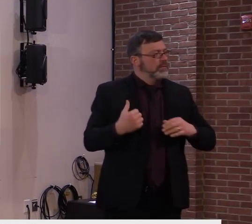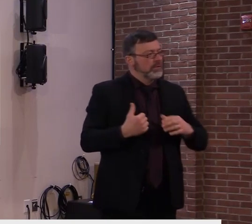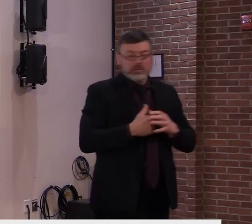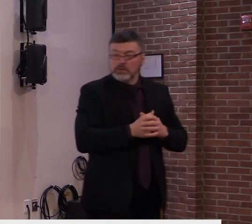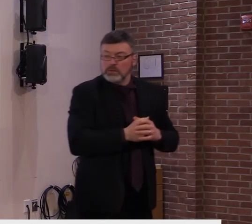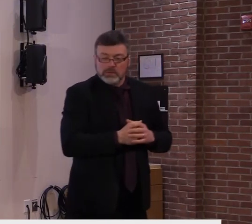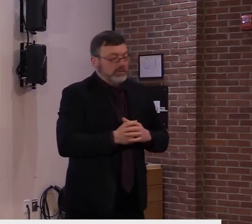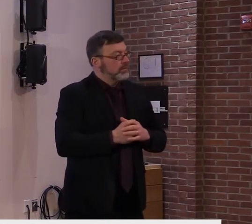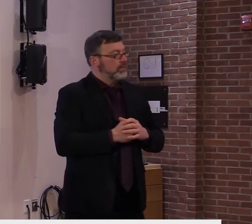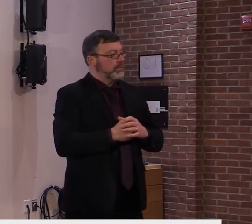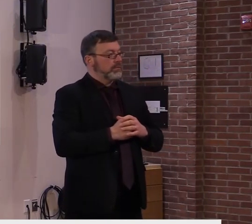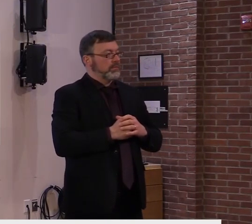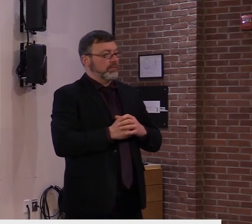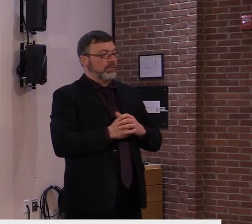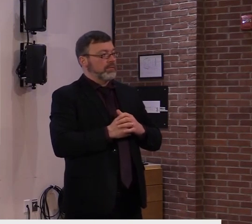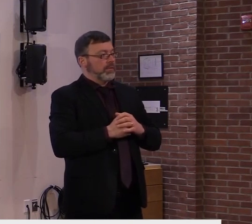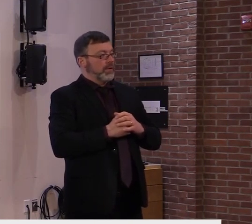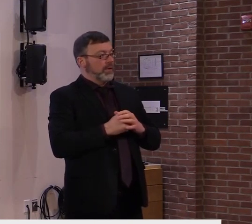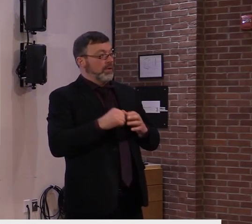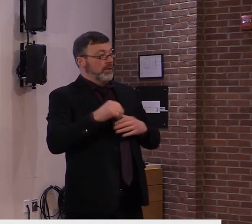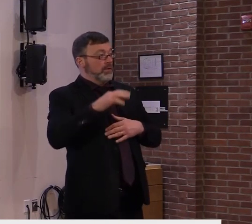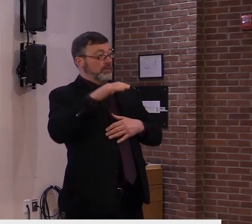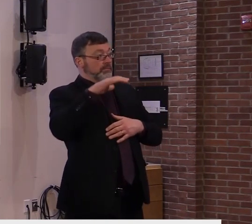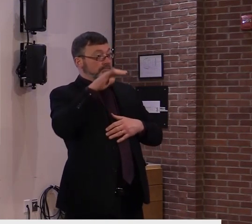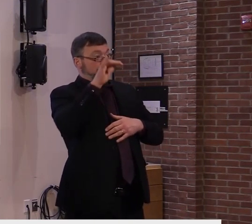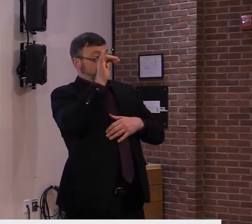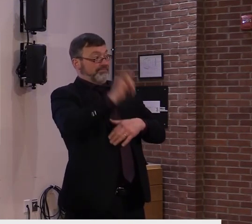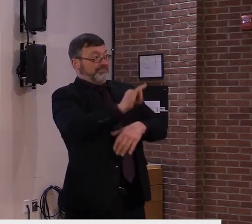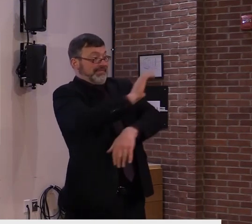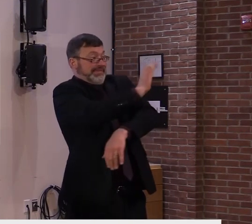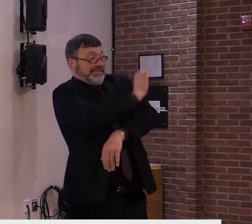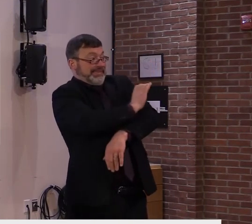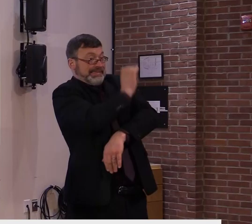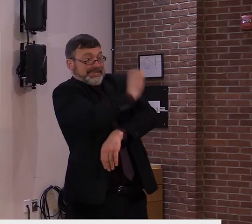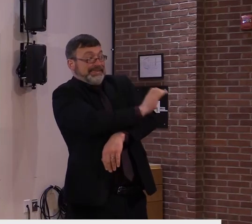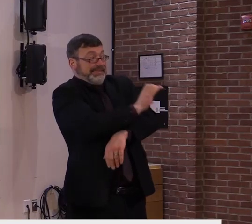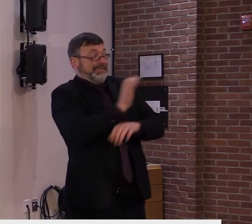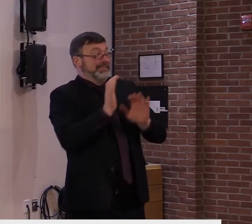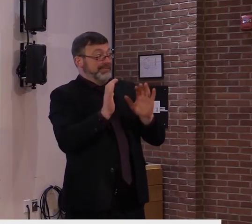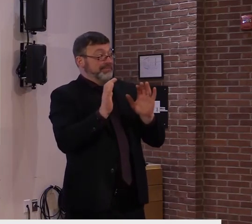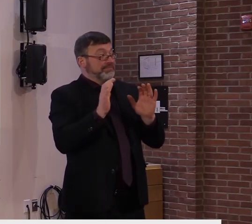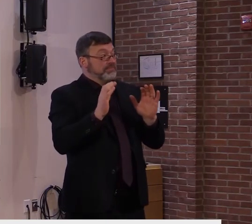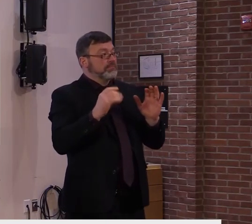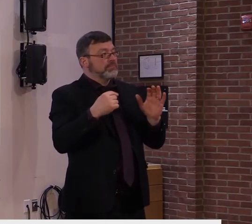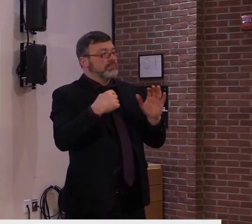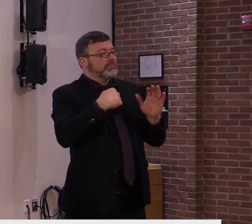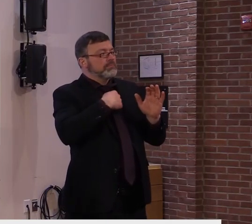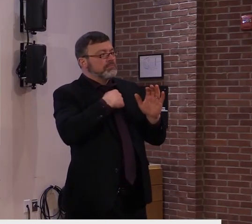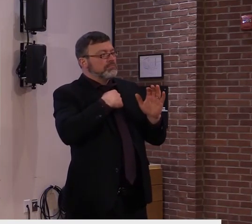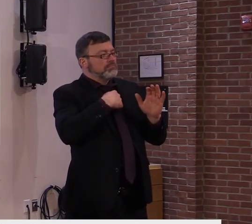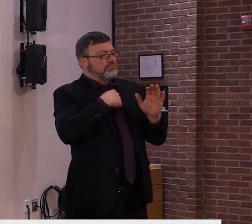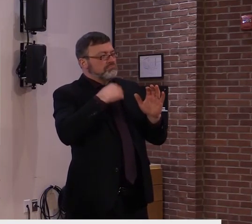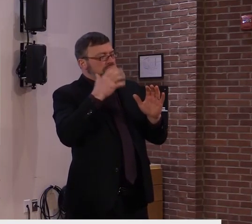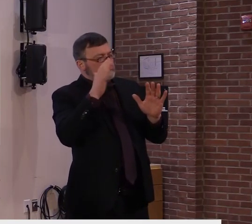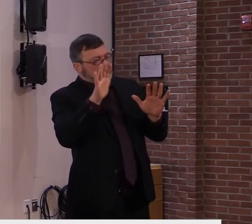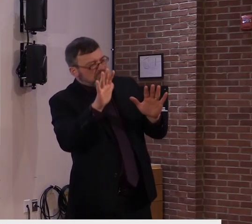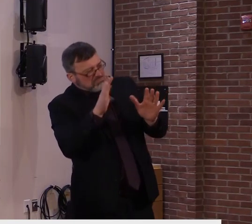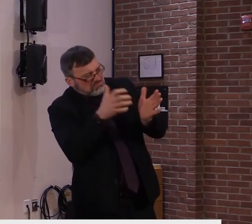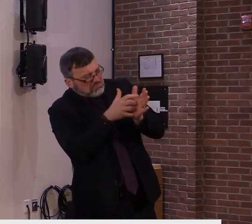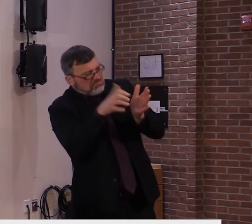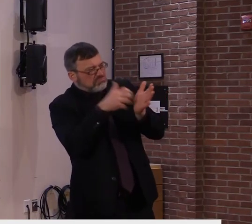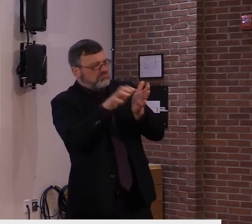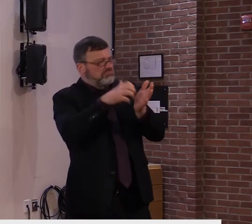You'll probably see them along the health district line, so about 14 of them distributed around the